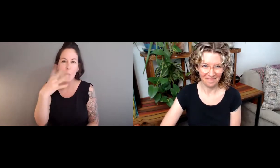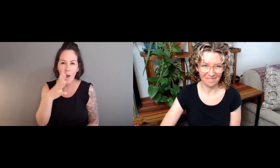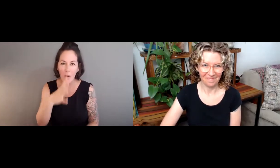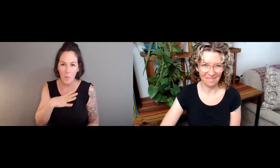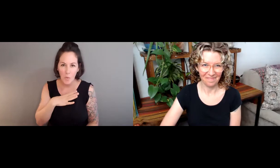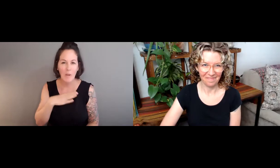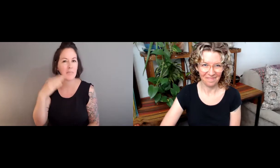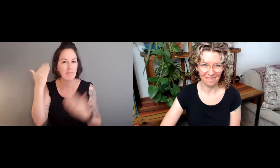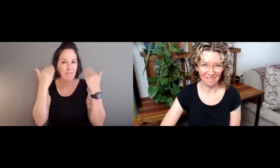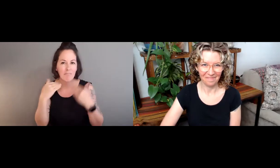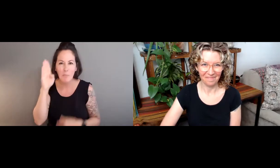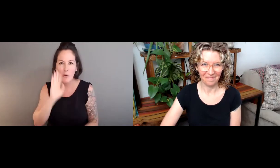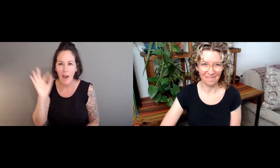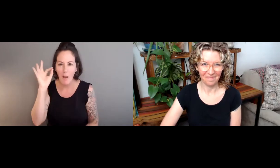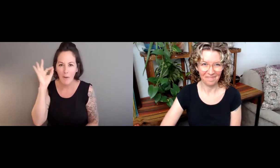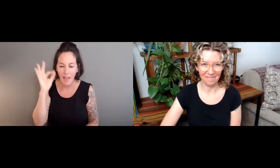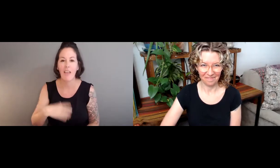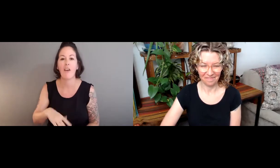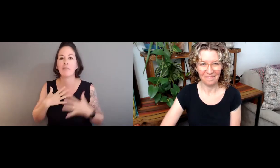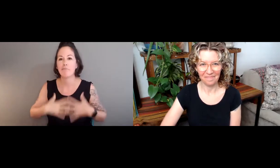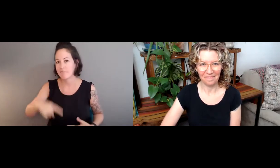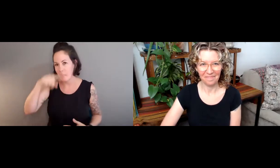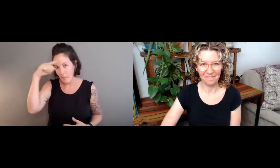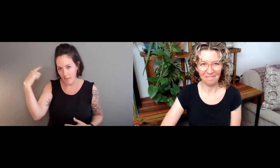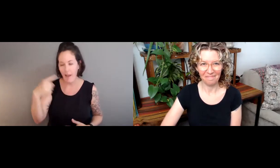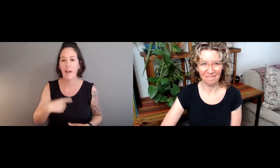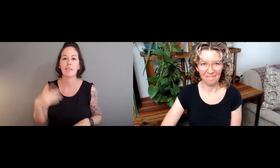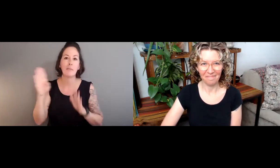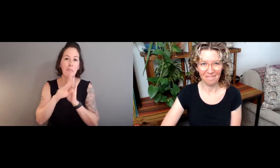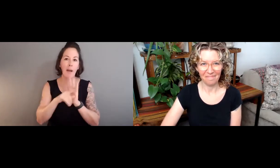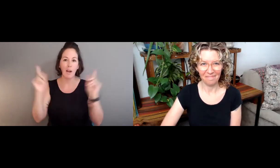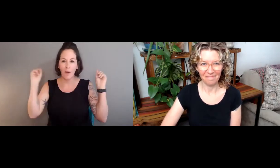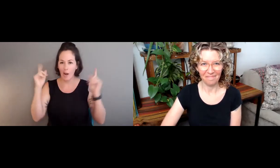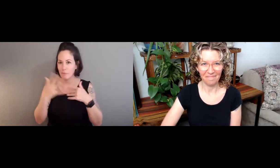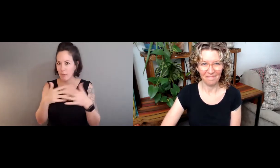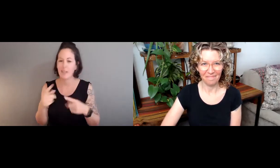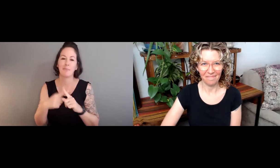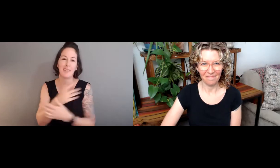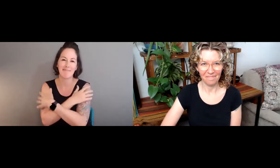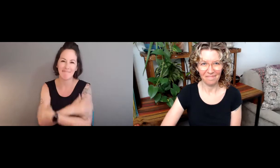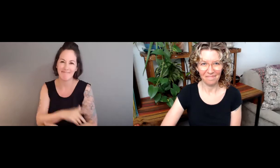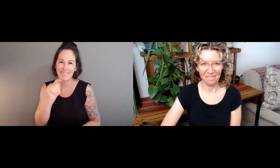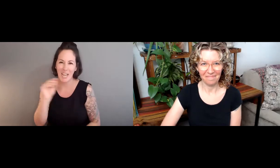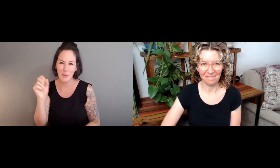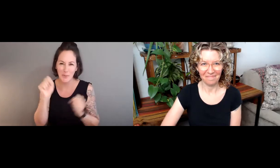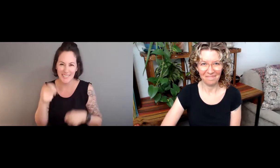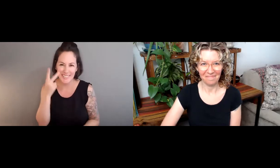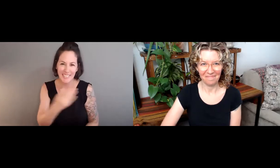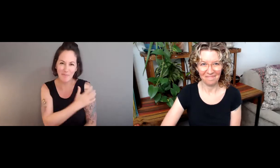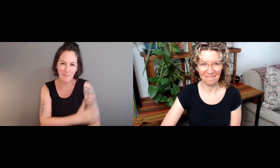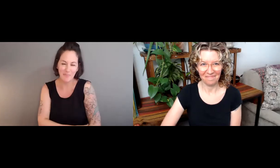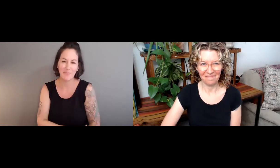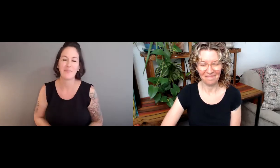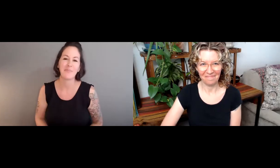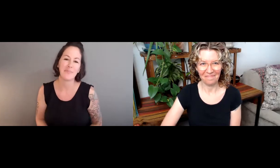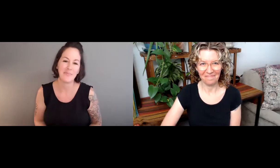I'm Julie Hoek-Sang. I'm a white woman with short brown hair. I'm wearing a black top with a gray background